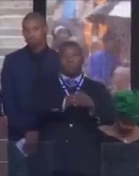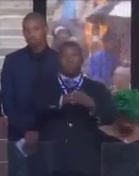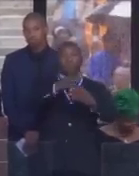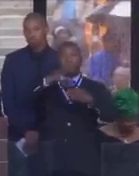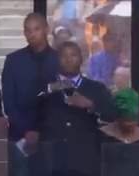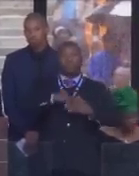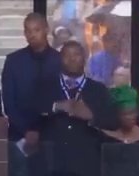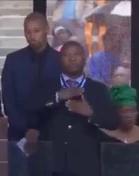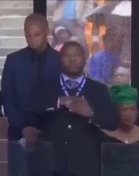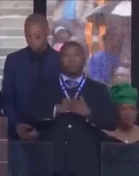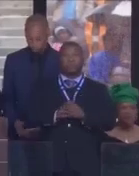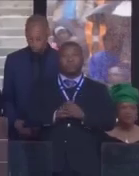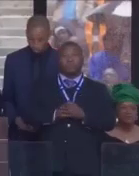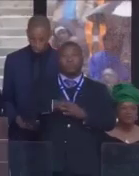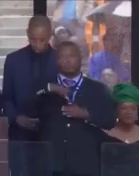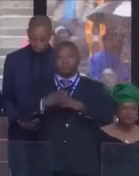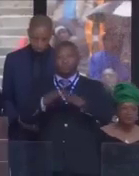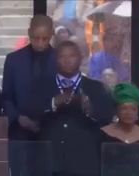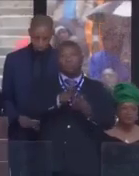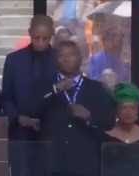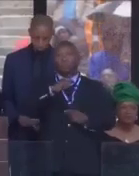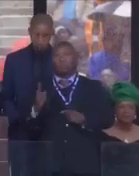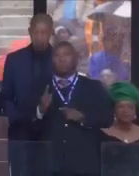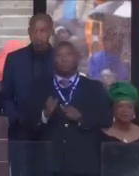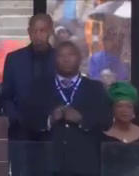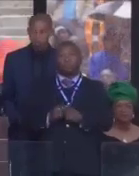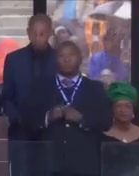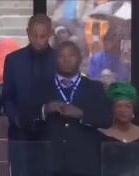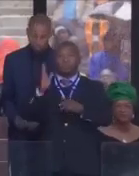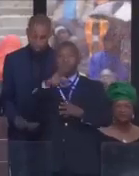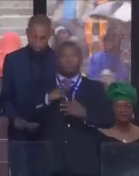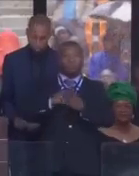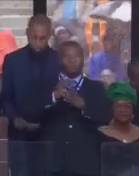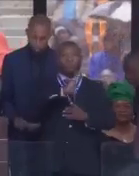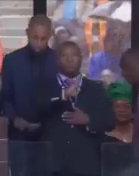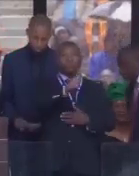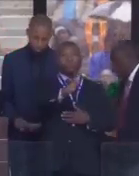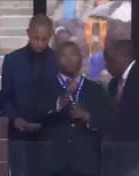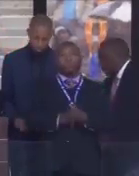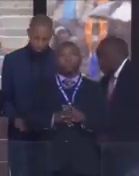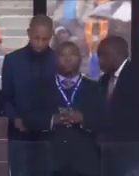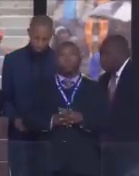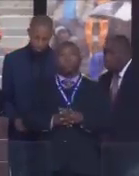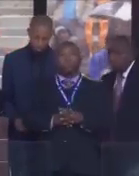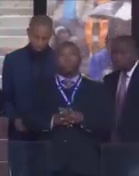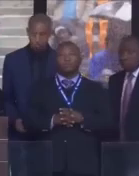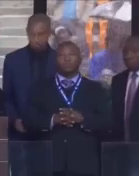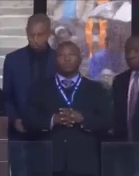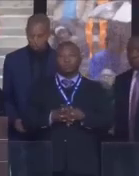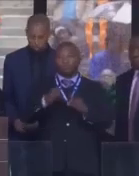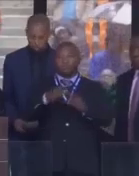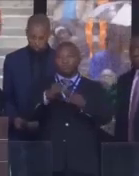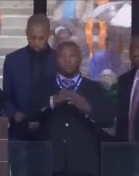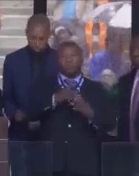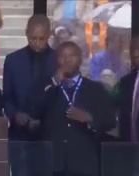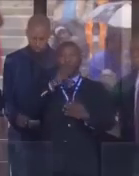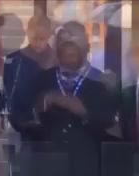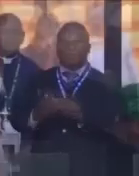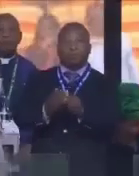infuriating, clearly, to the Deaf community, certainly in South Africa and around the world, because they would have liked that person, if there was